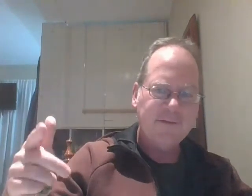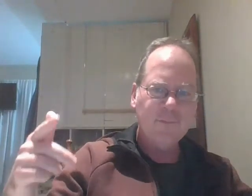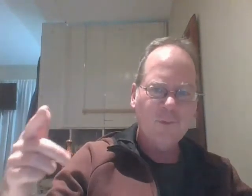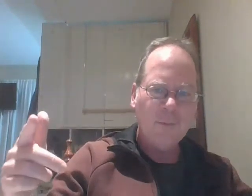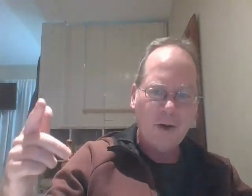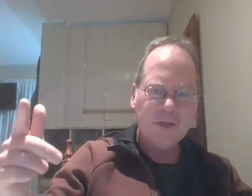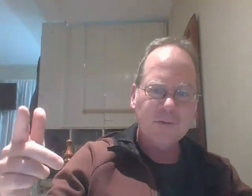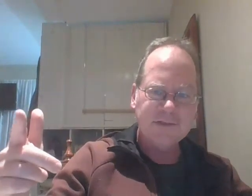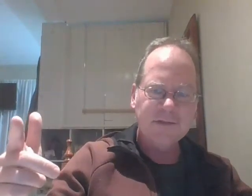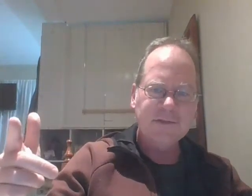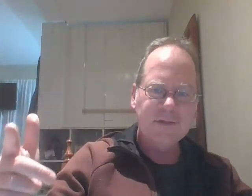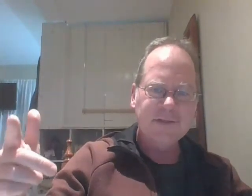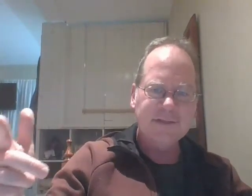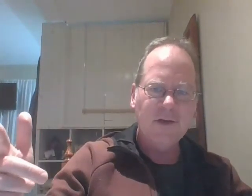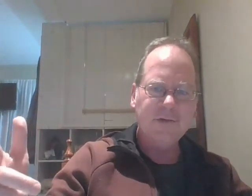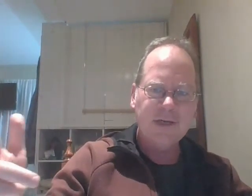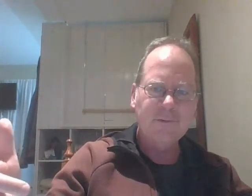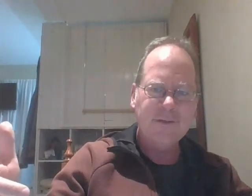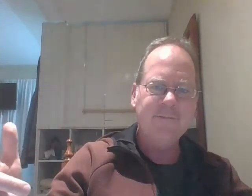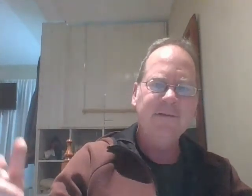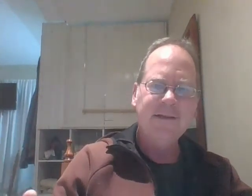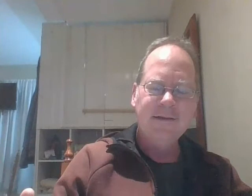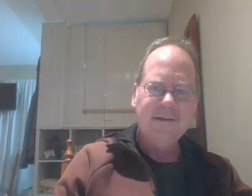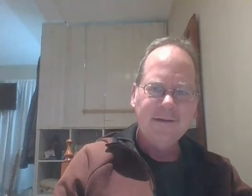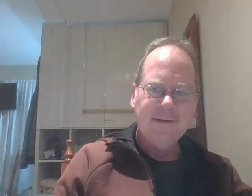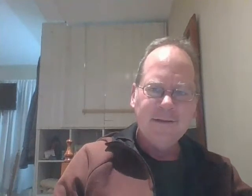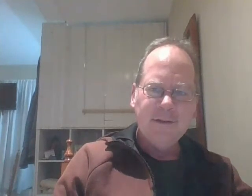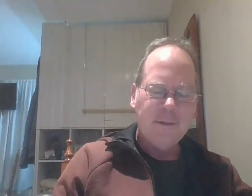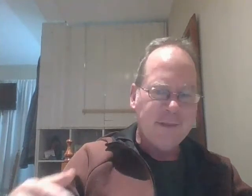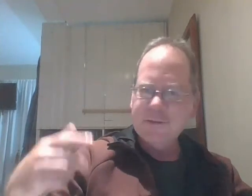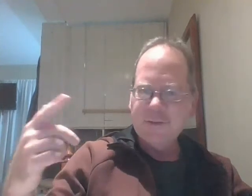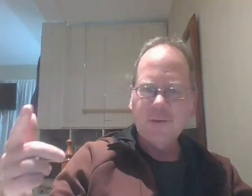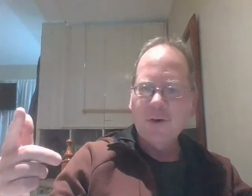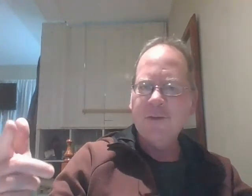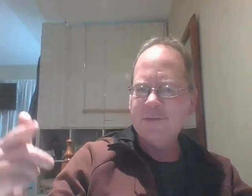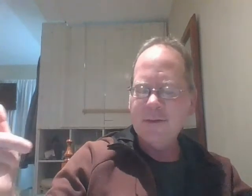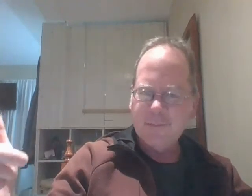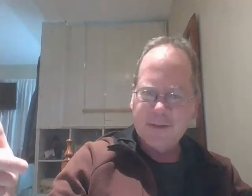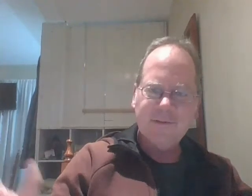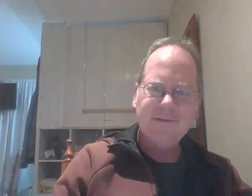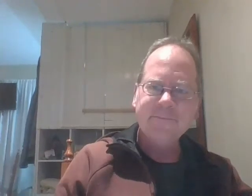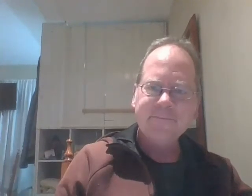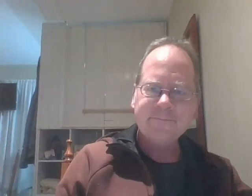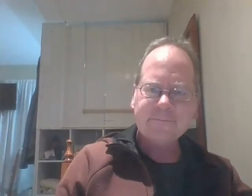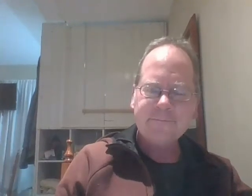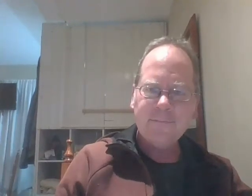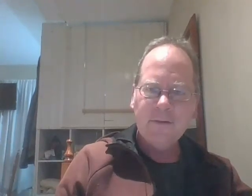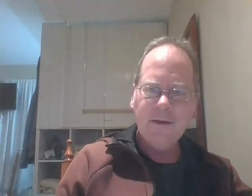real marketable skills that you can sell and trade with people things you can grow and trade with people um